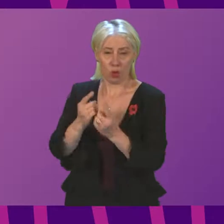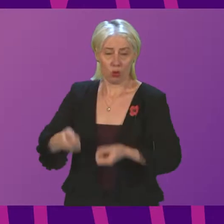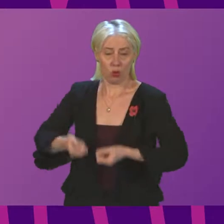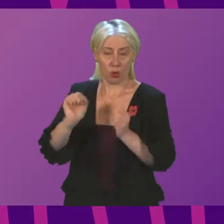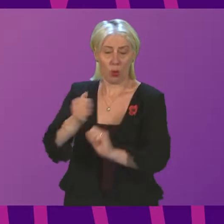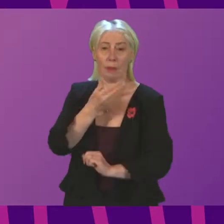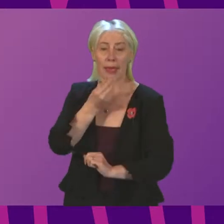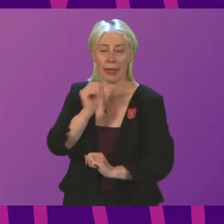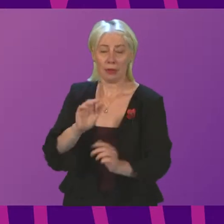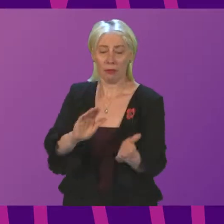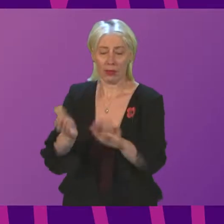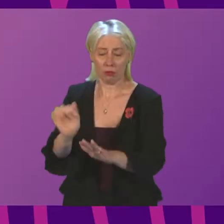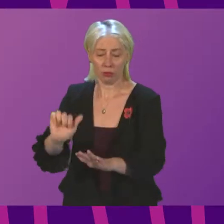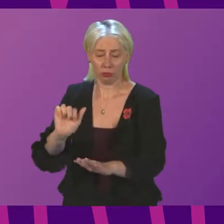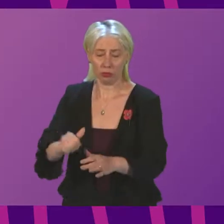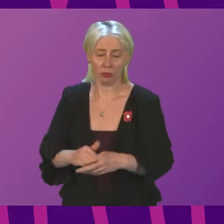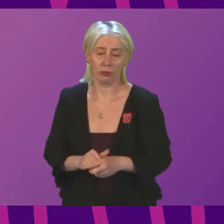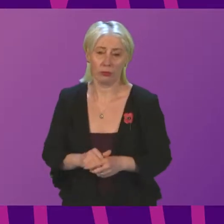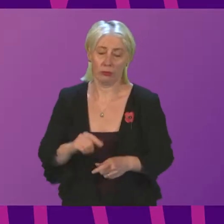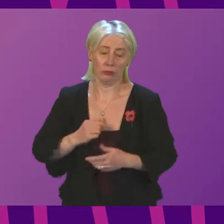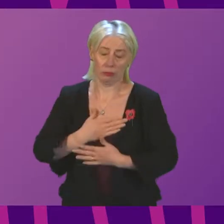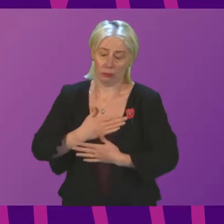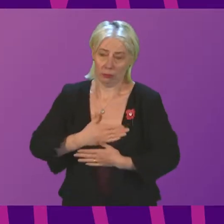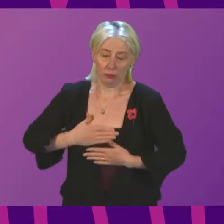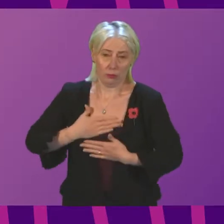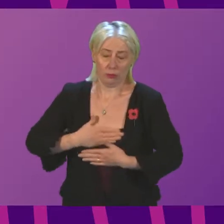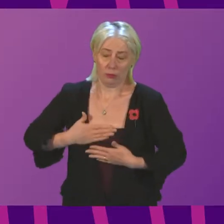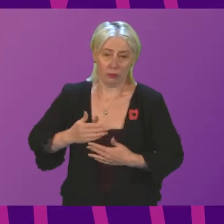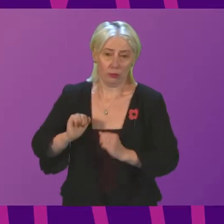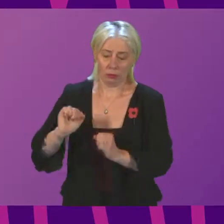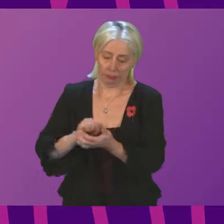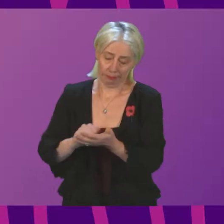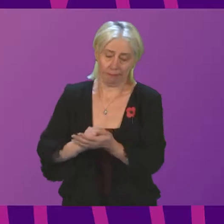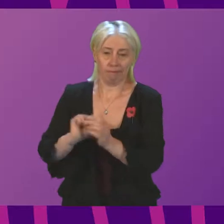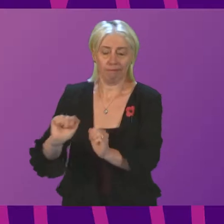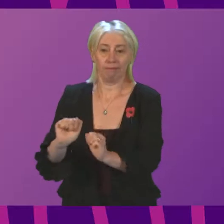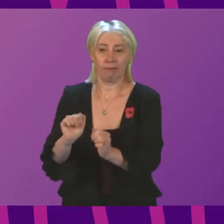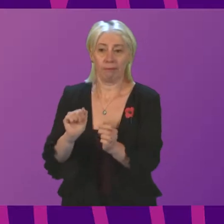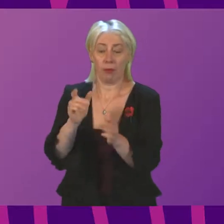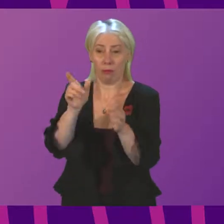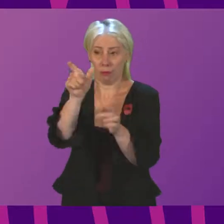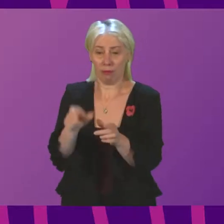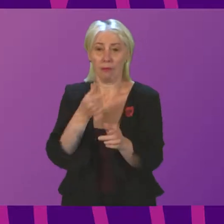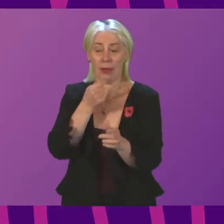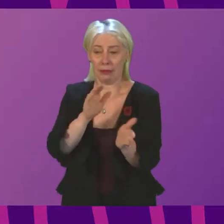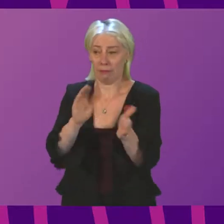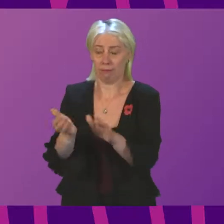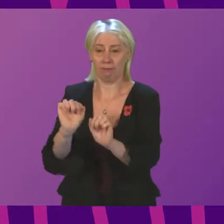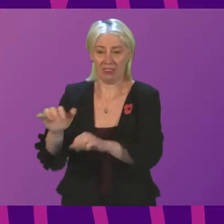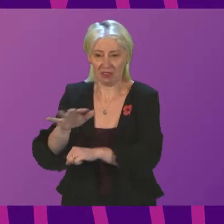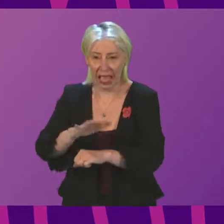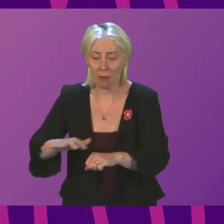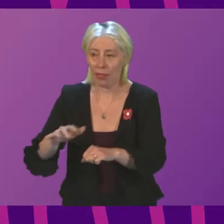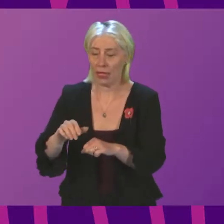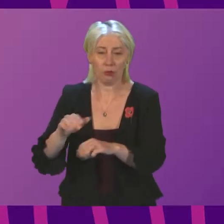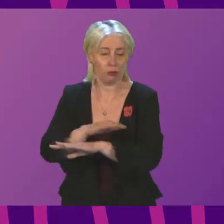I first of all want to express my sympathy to Mr Brown's family, because Mr Brown should not have had the experience that